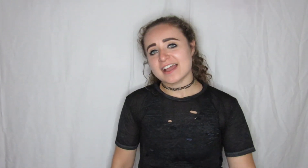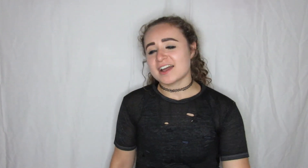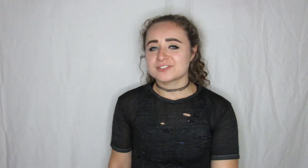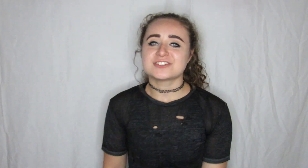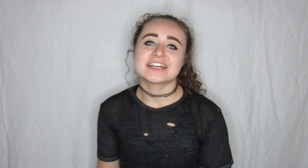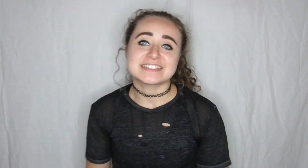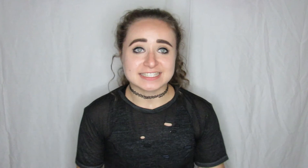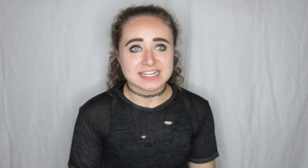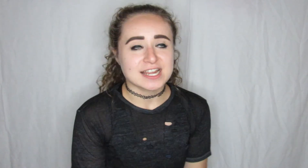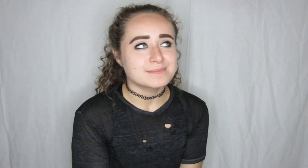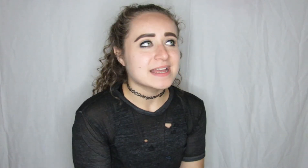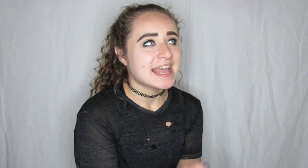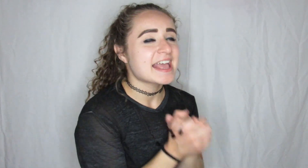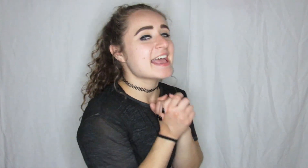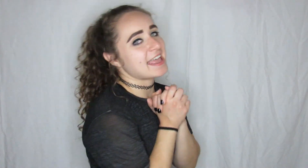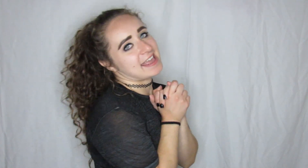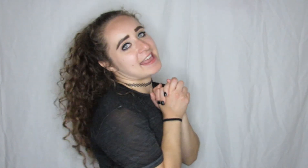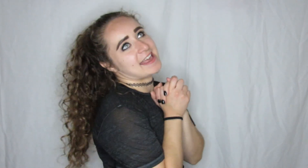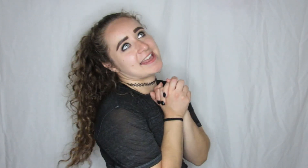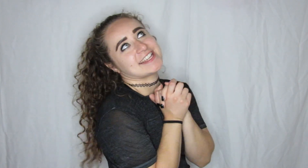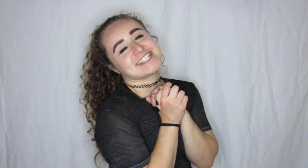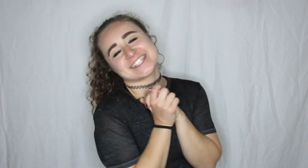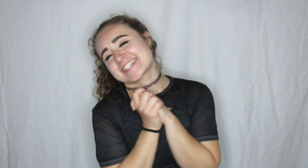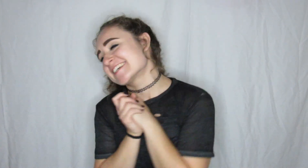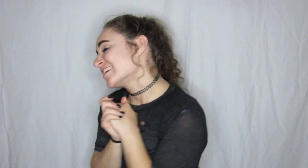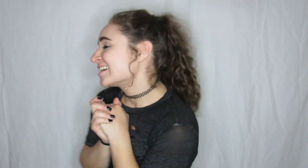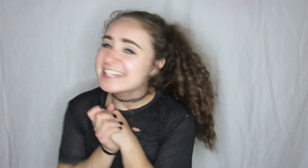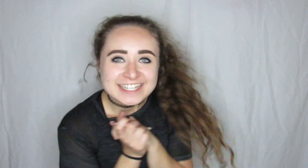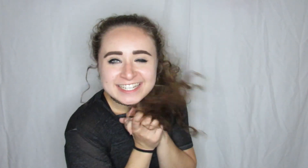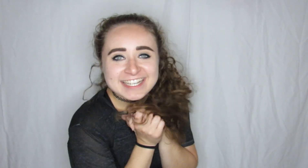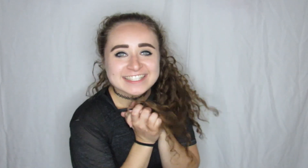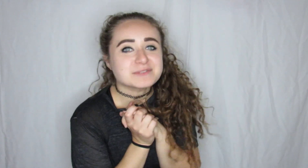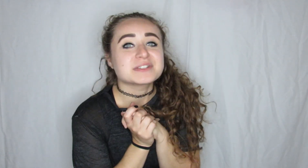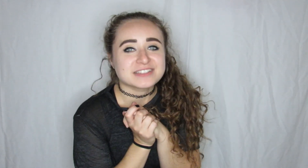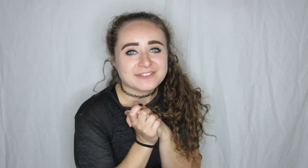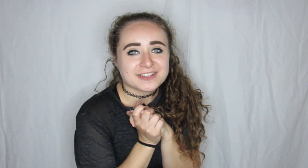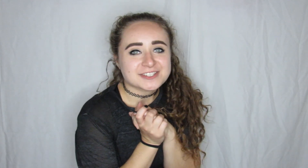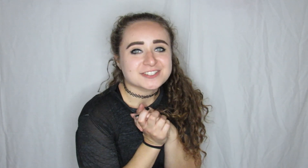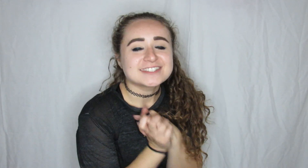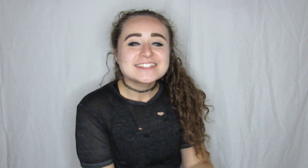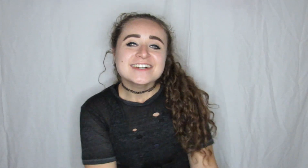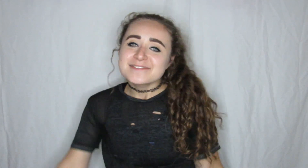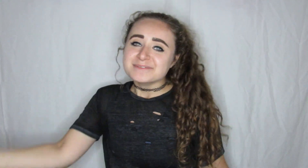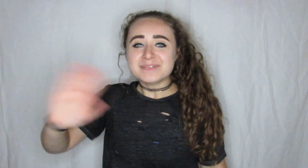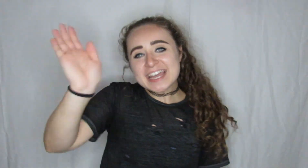that I will see you guys next time and keep living life with HL bye